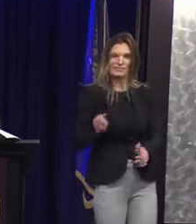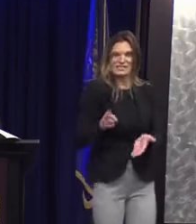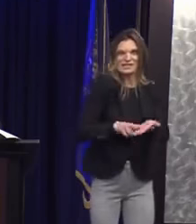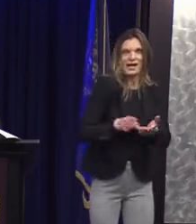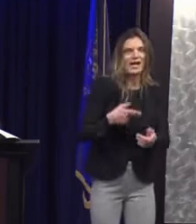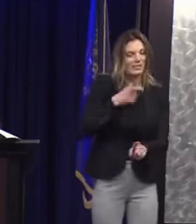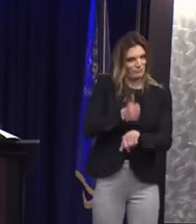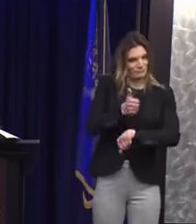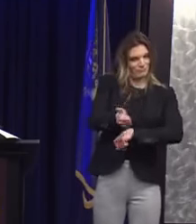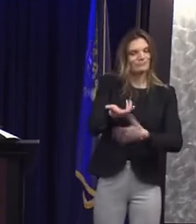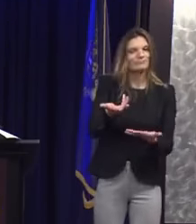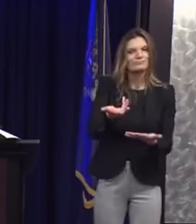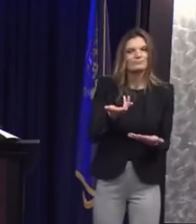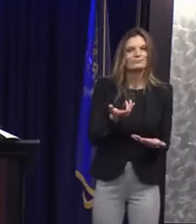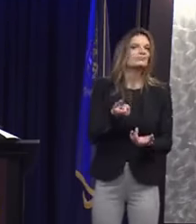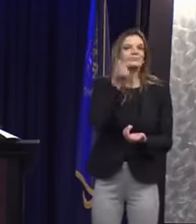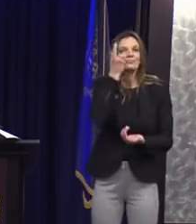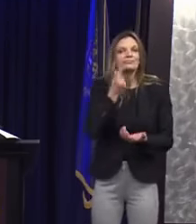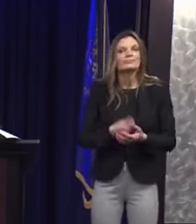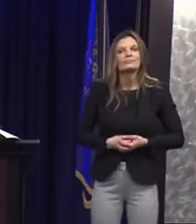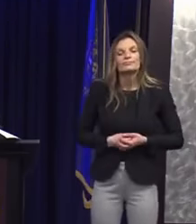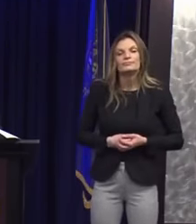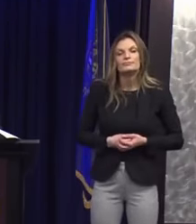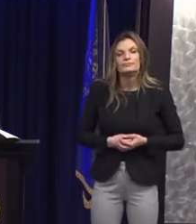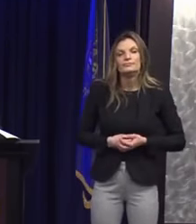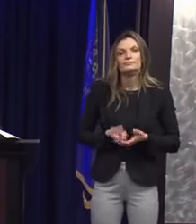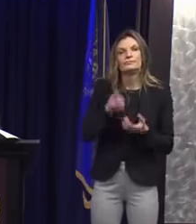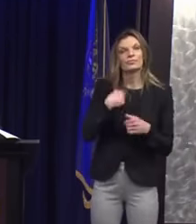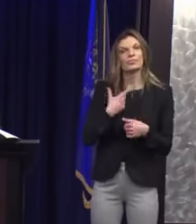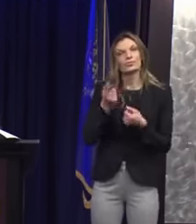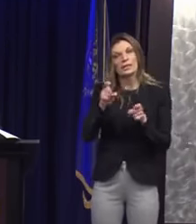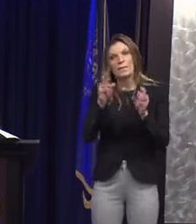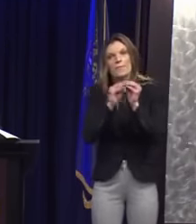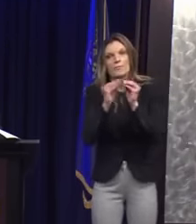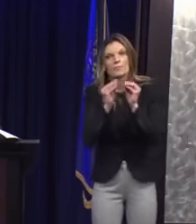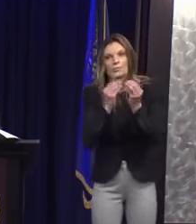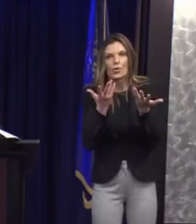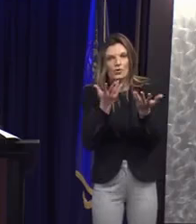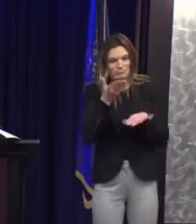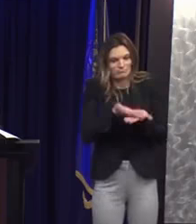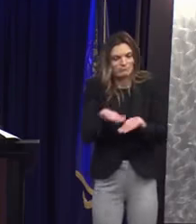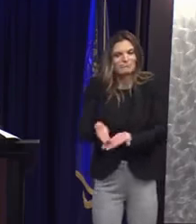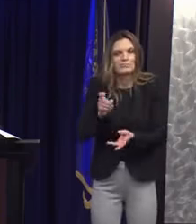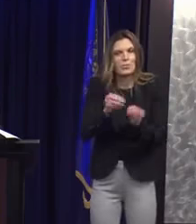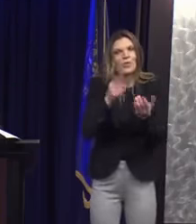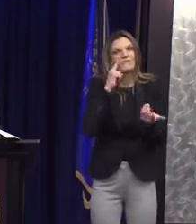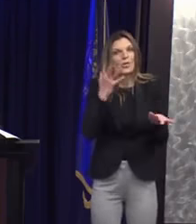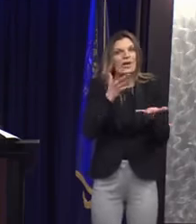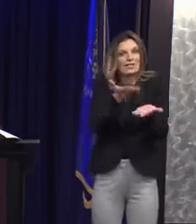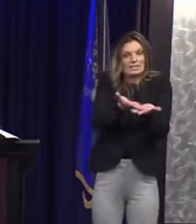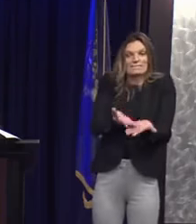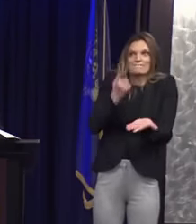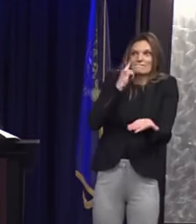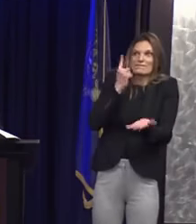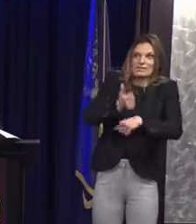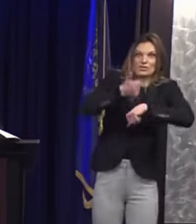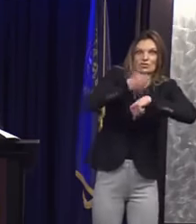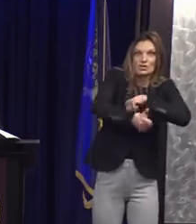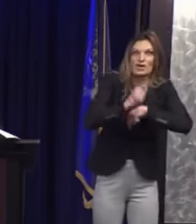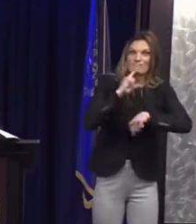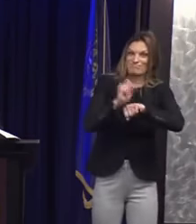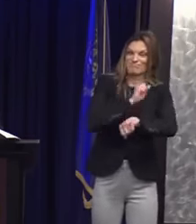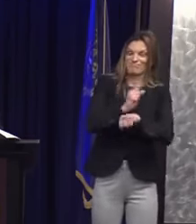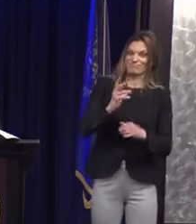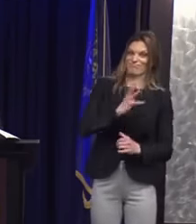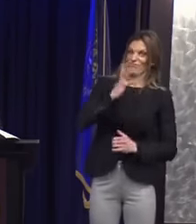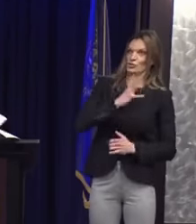with. But there simply is a lack of sufficient admissible evidence to bring criminal charges against